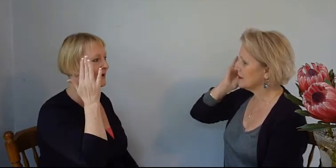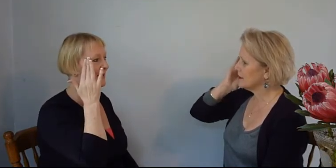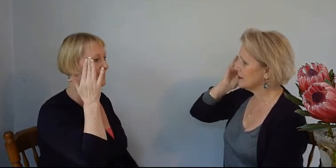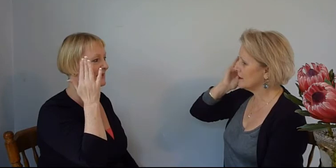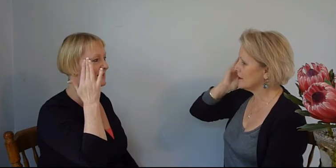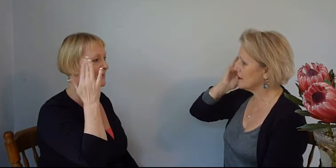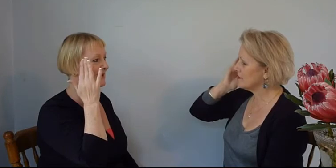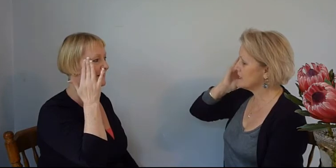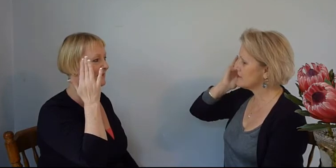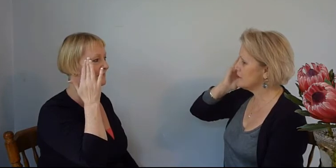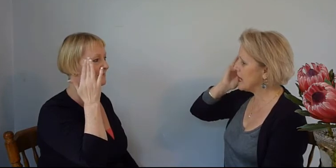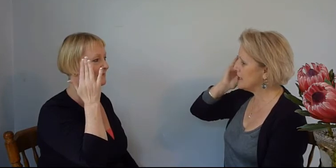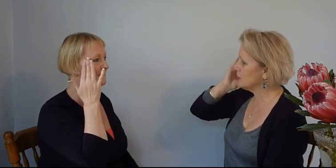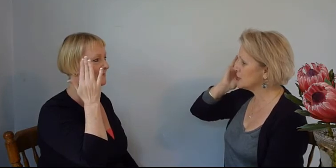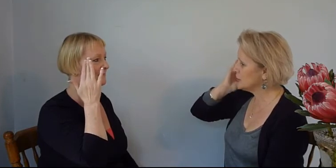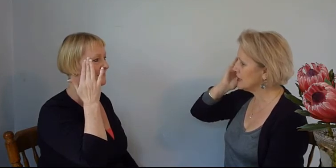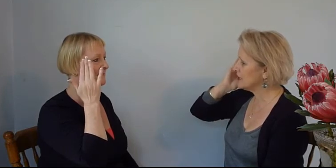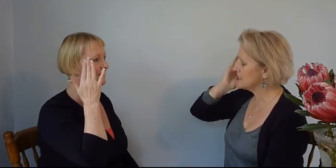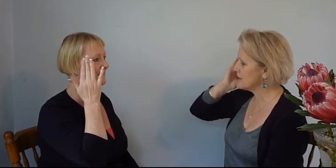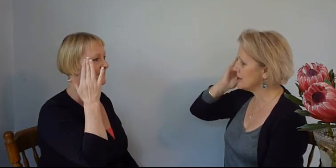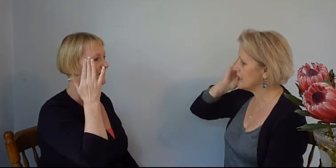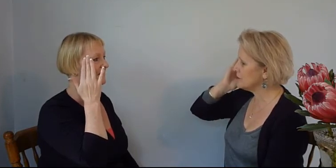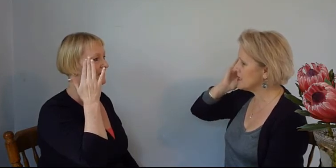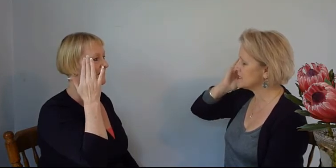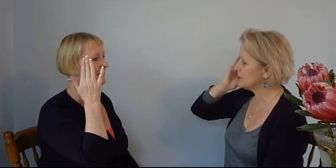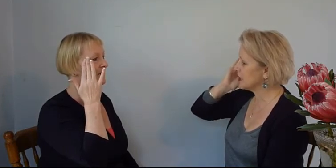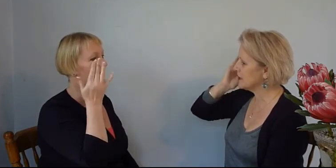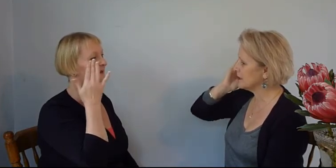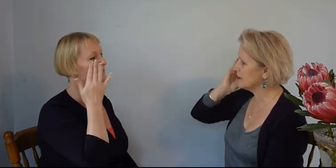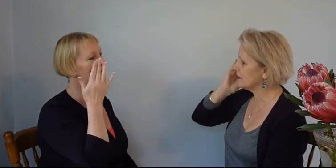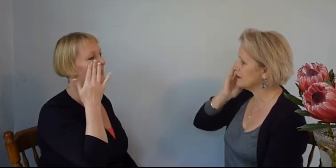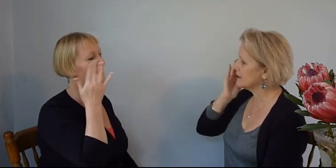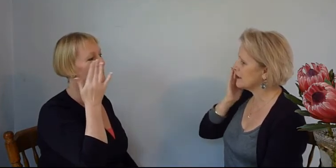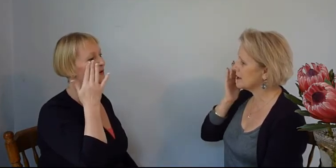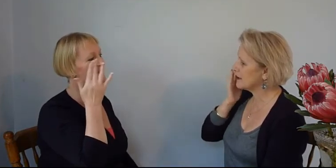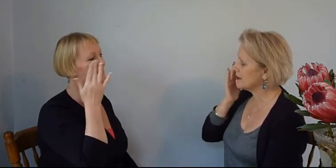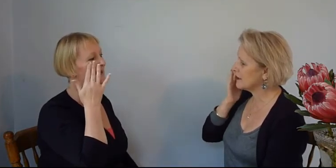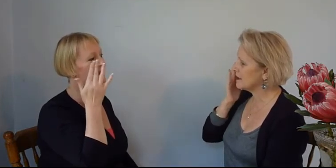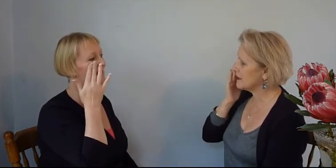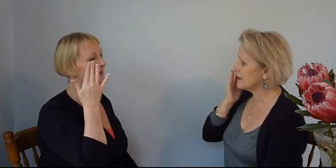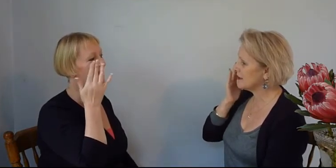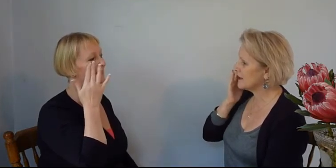in my stomach. This remaining trembling in my legs.